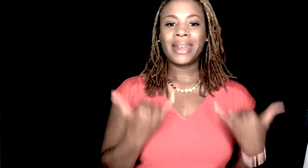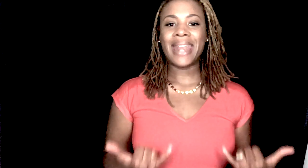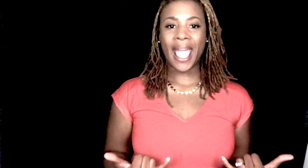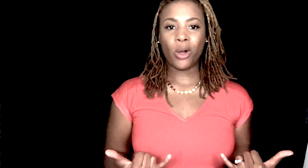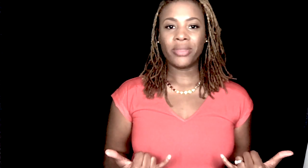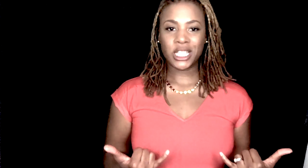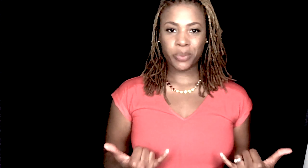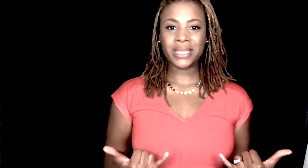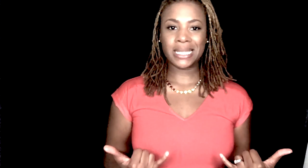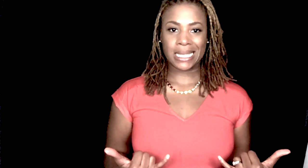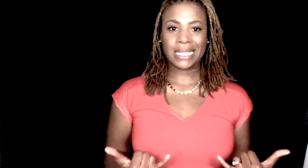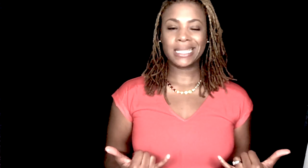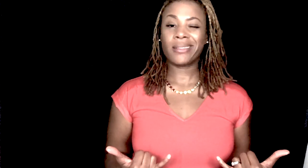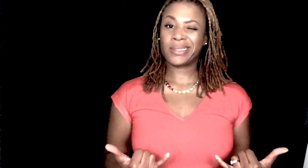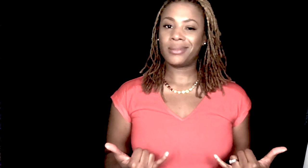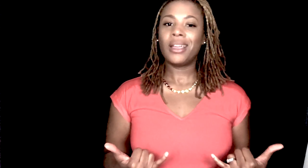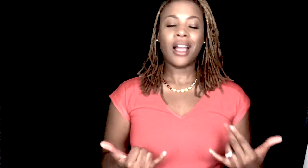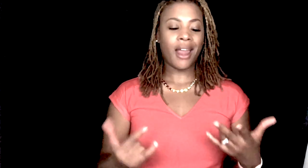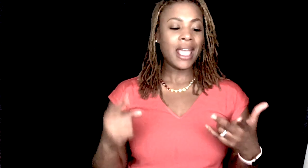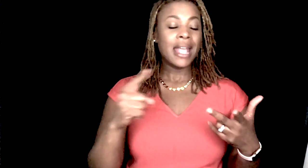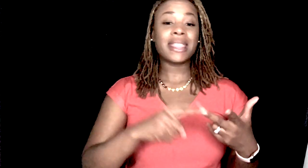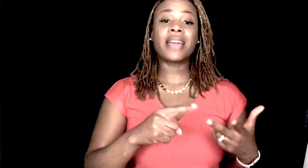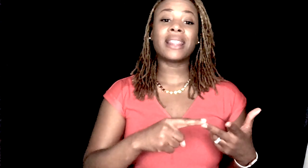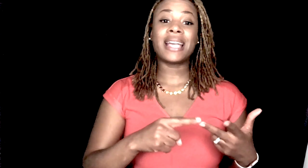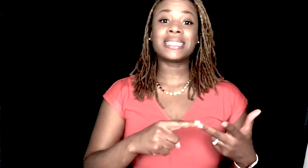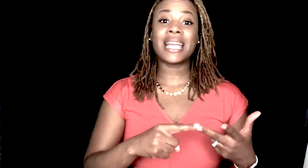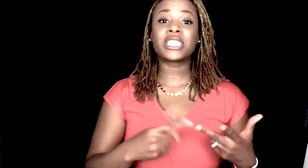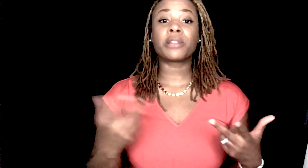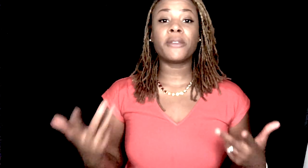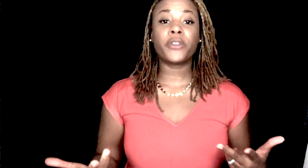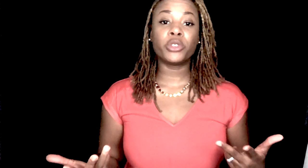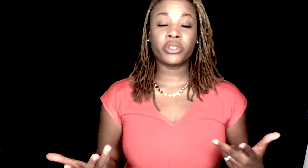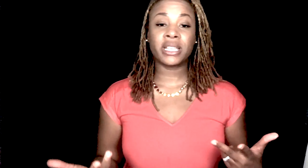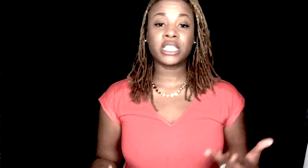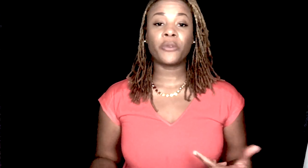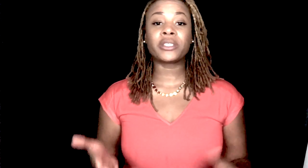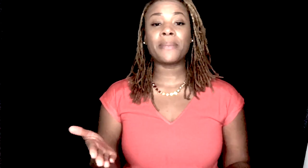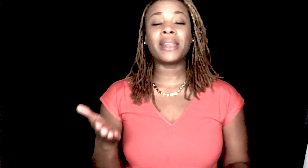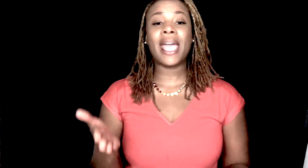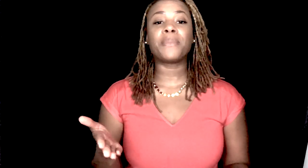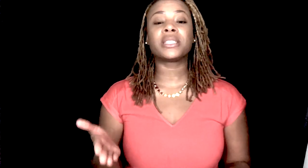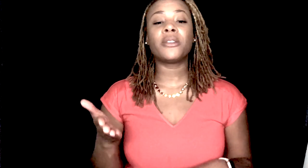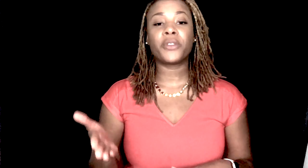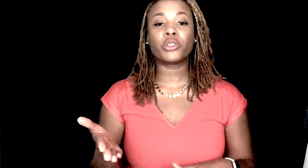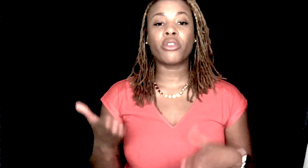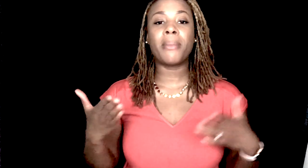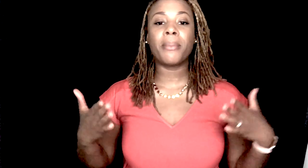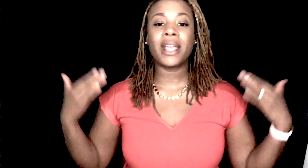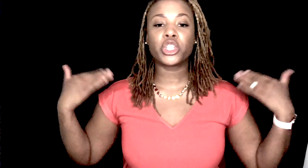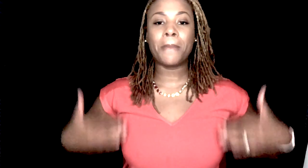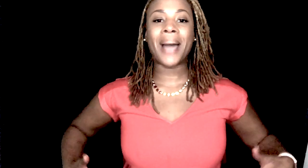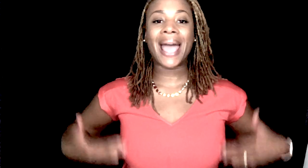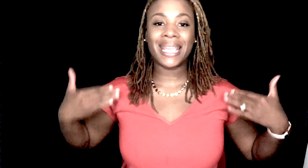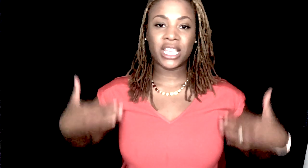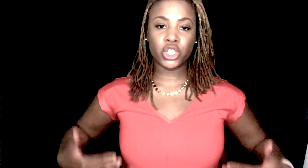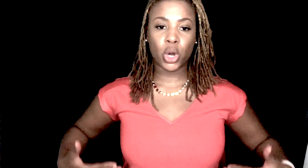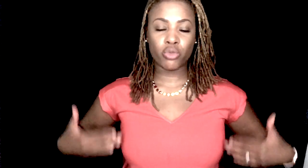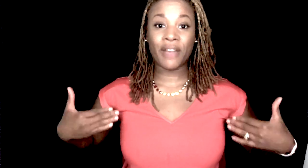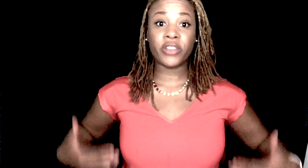Now. That's present tense. All right. Now, the last sign is going to be future tense. So, for something that happens in the future, remember that your body is your reference